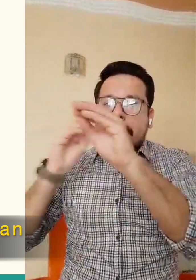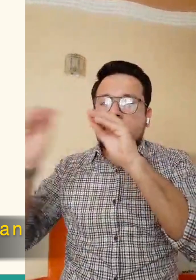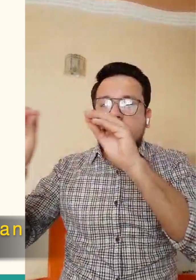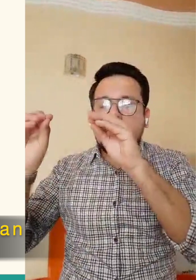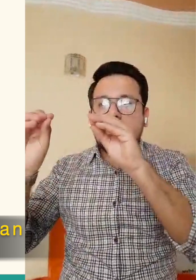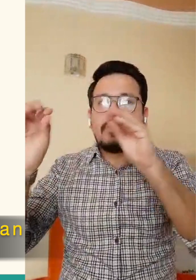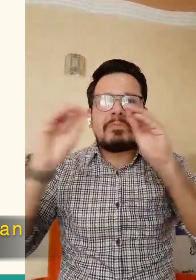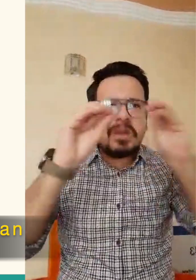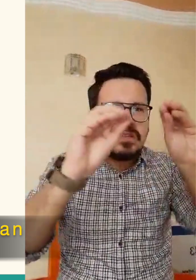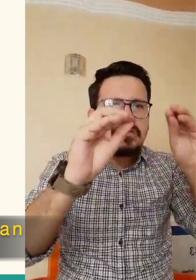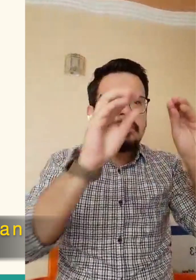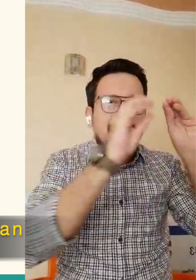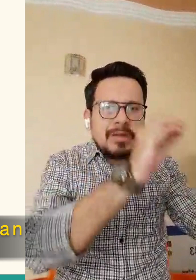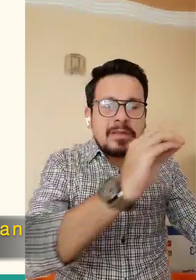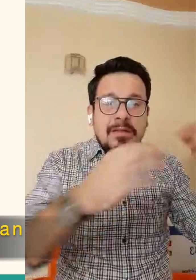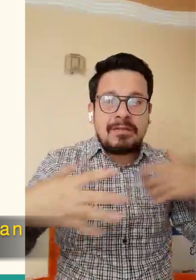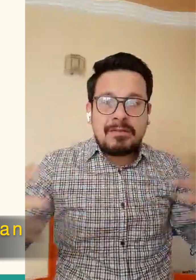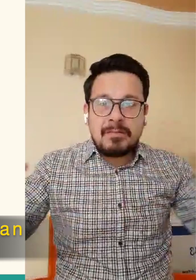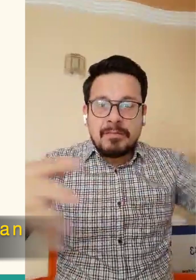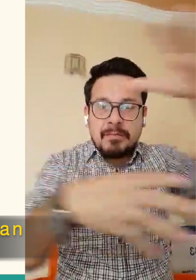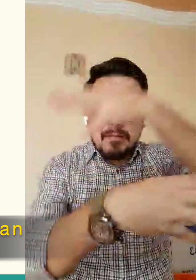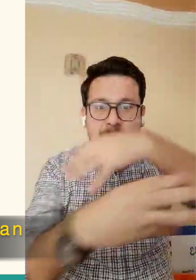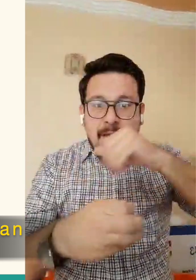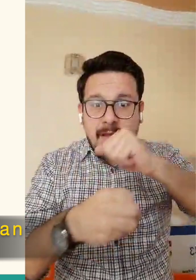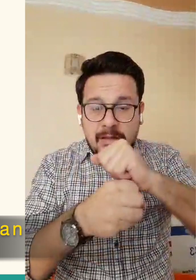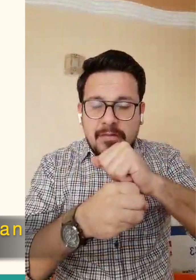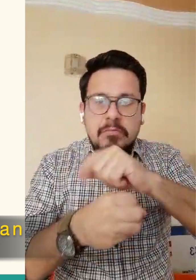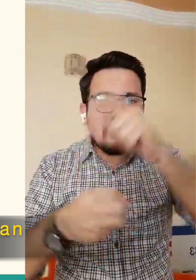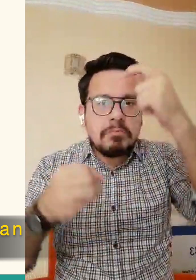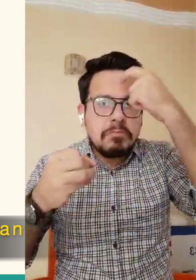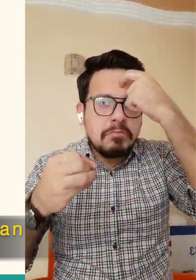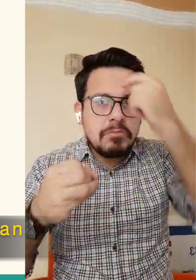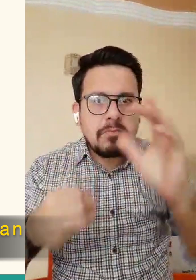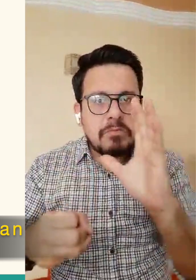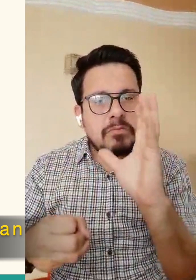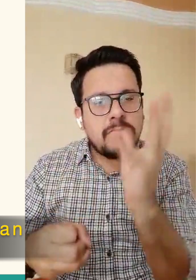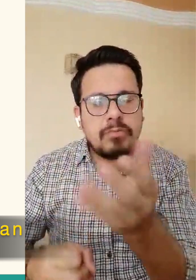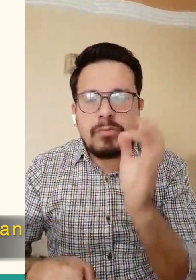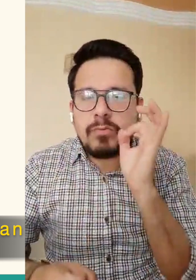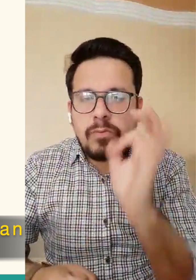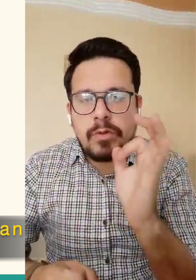in return Allah rewards us in both worlds